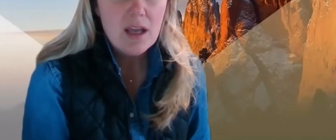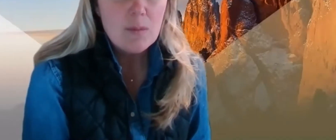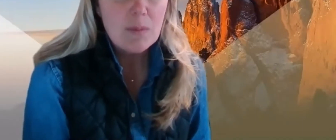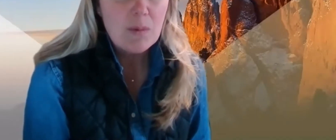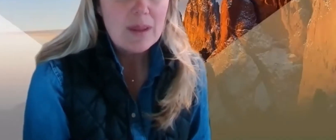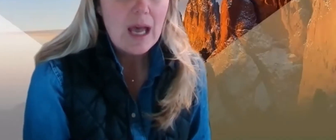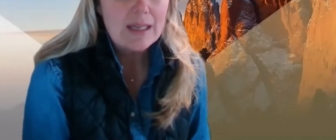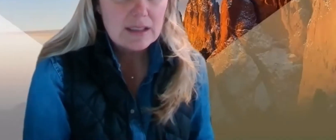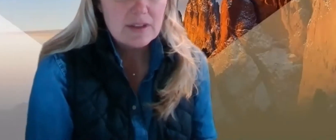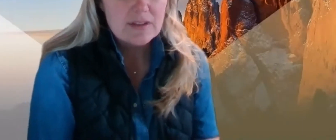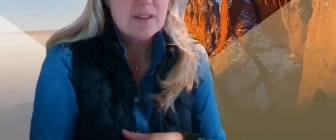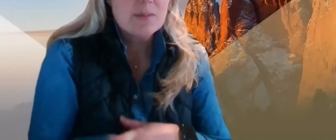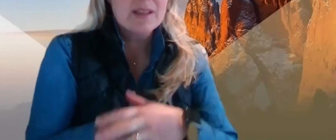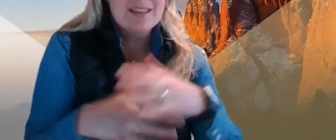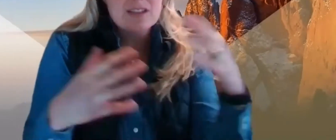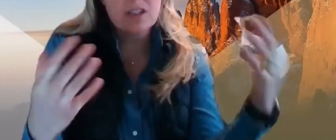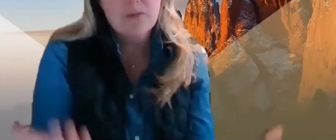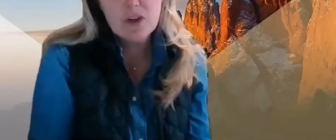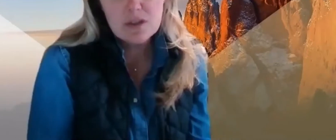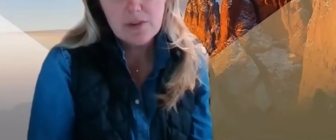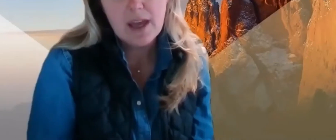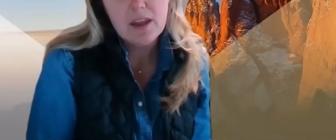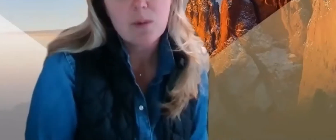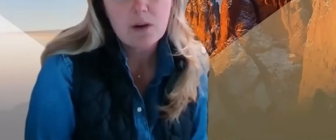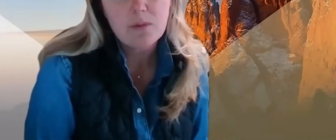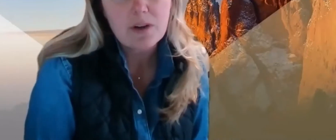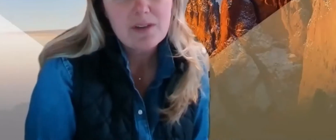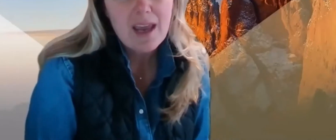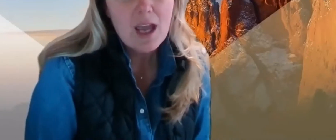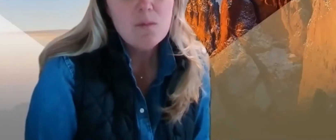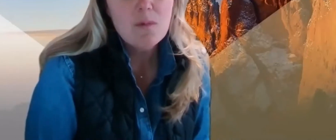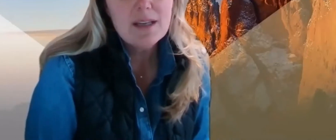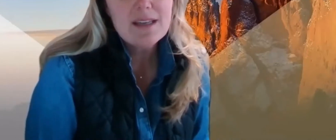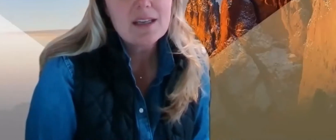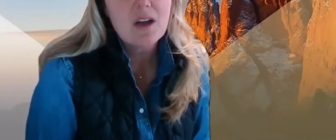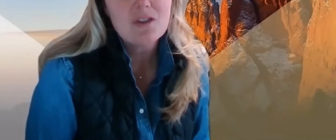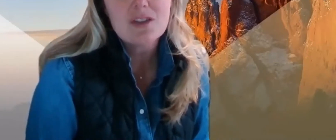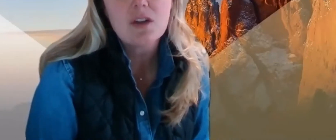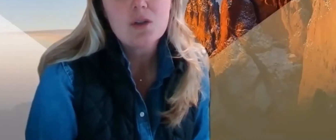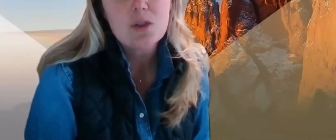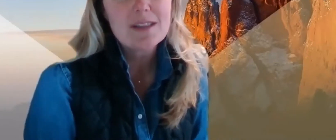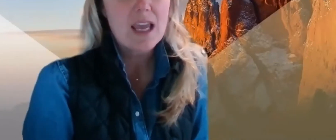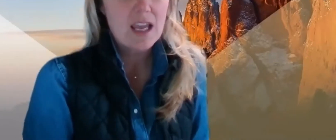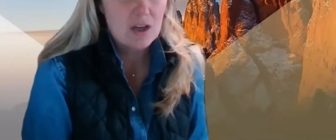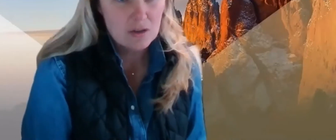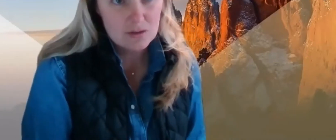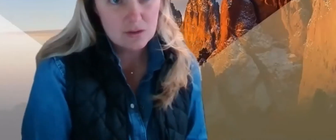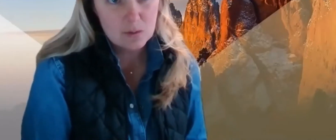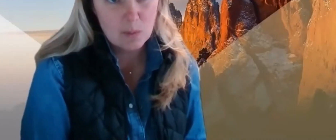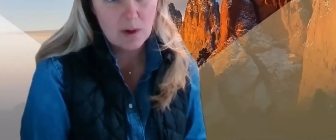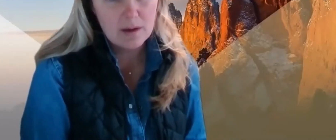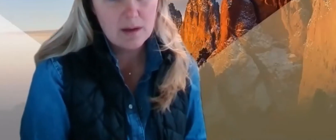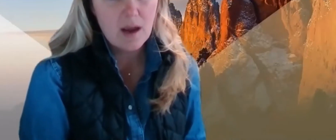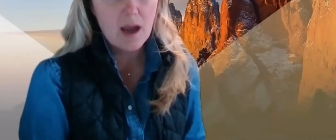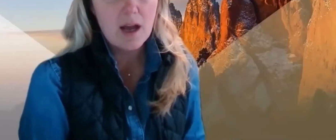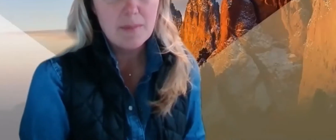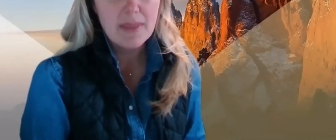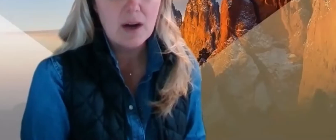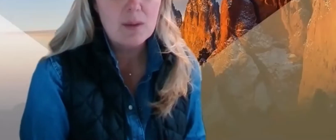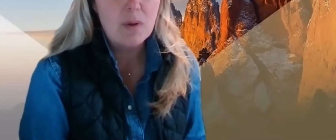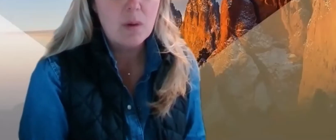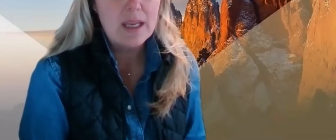people with cognitive disabilities to diversify their workforce and what technology solutions they can use to support